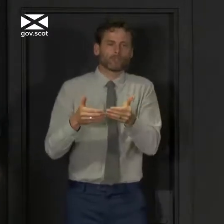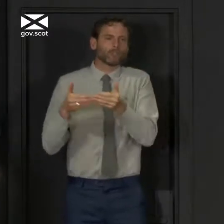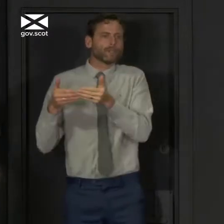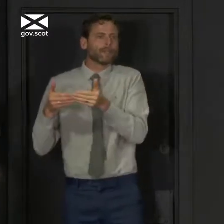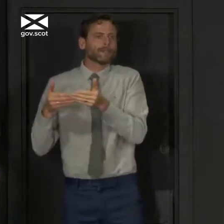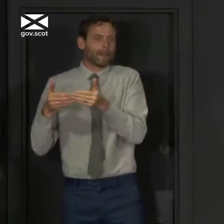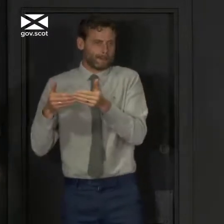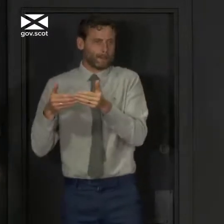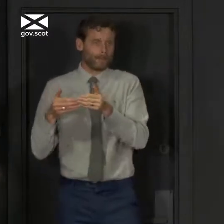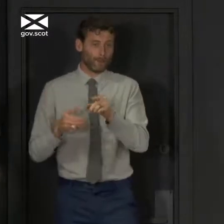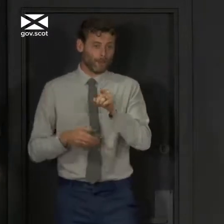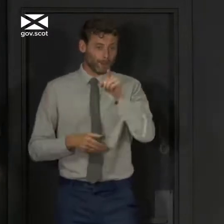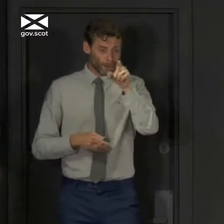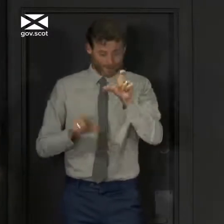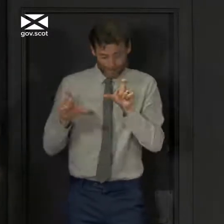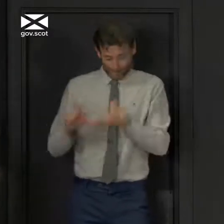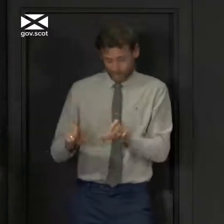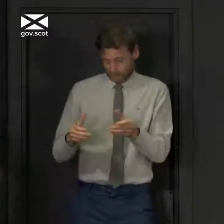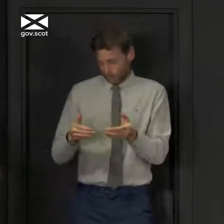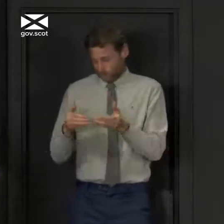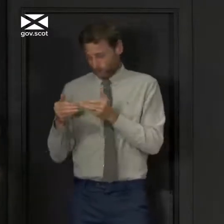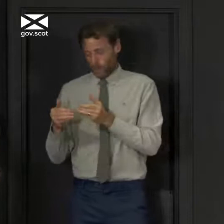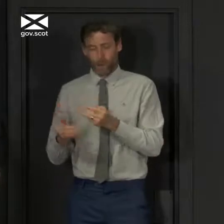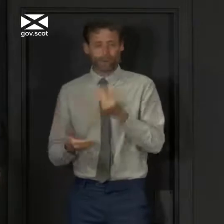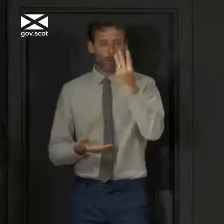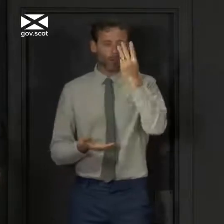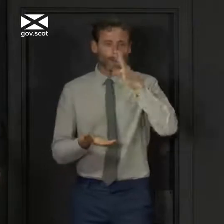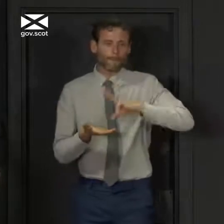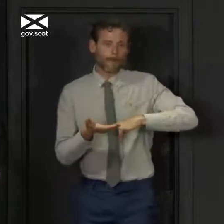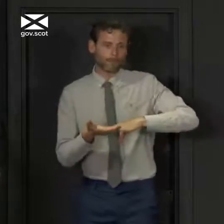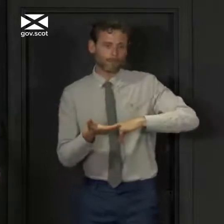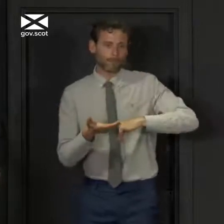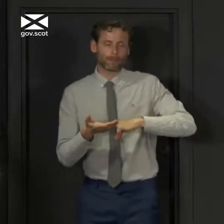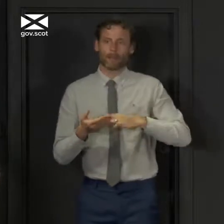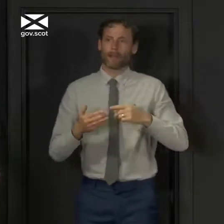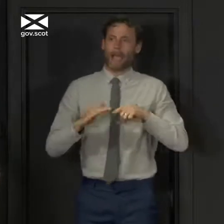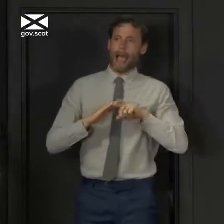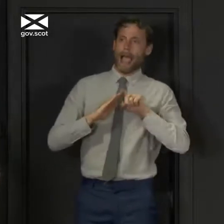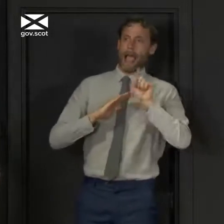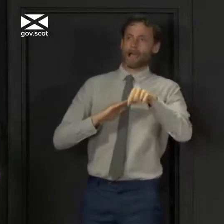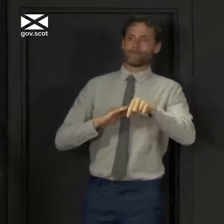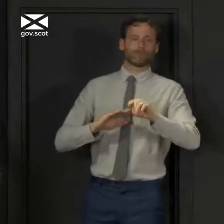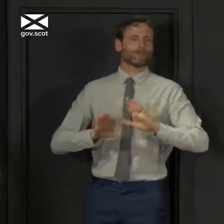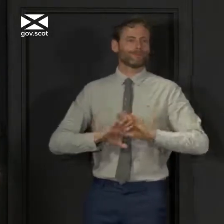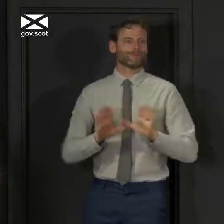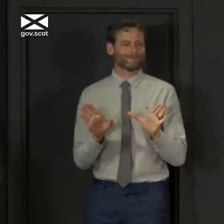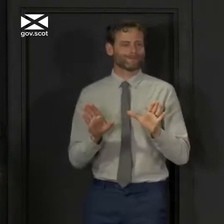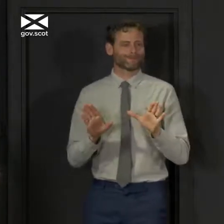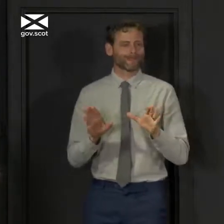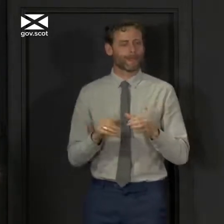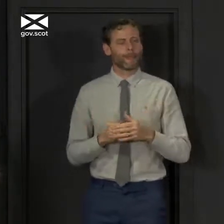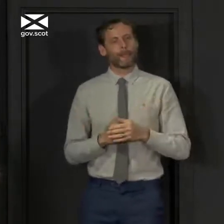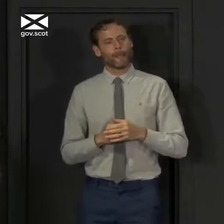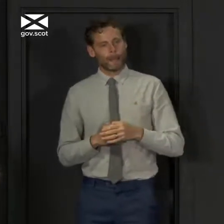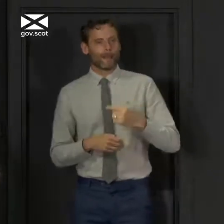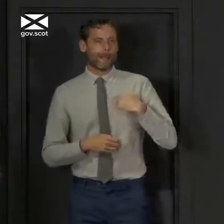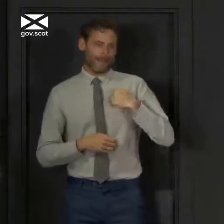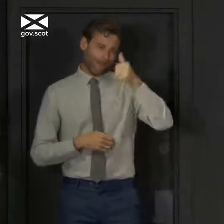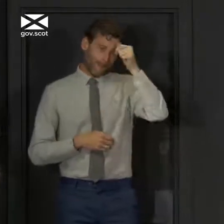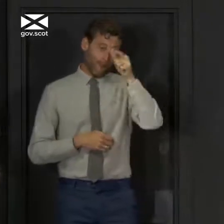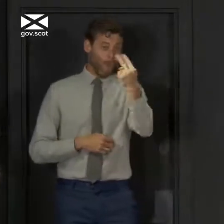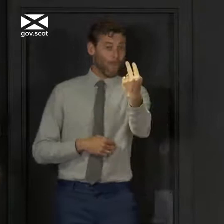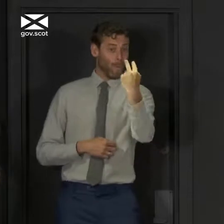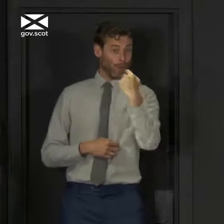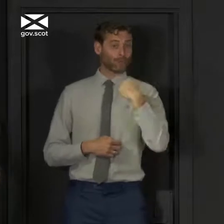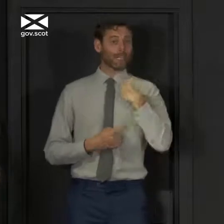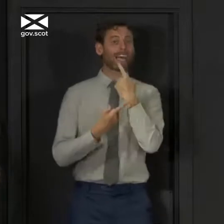You're now well into your third month of being advised not to leave home at all. And I know that listening to today's